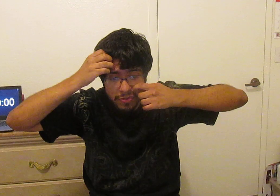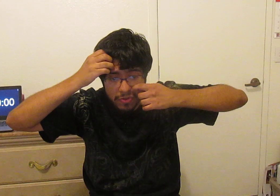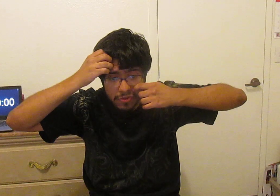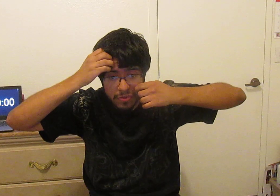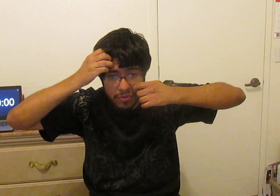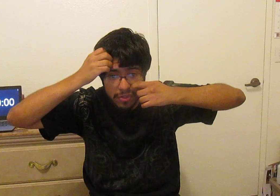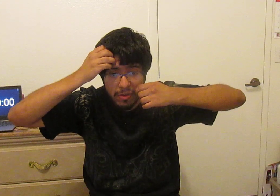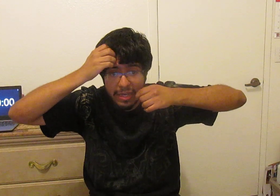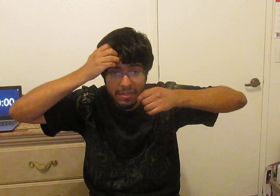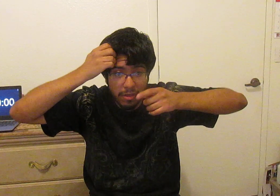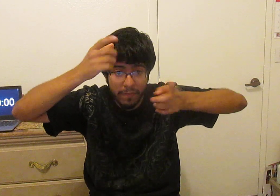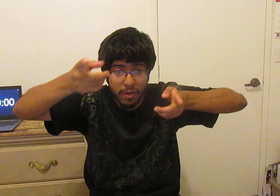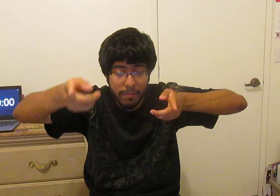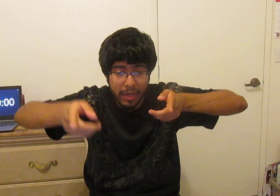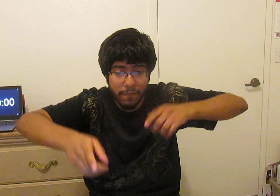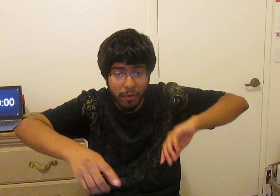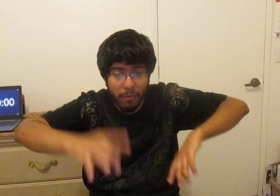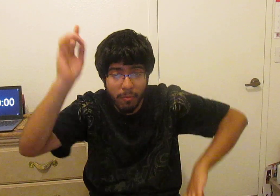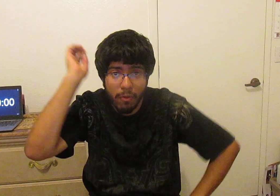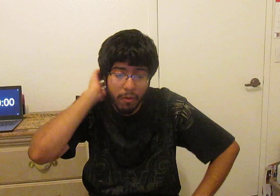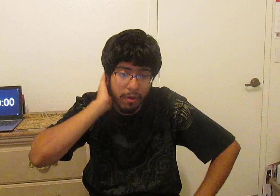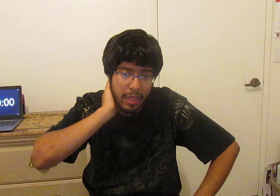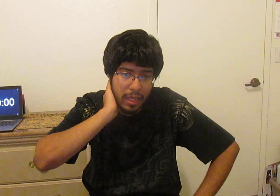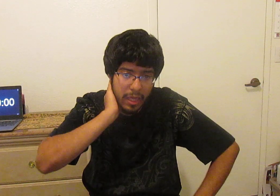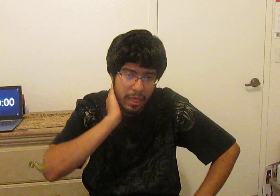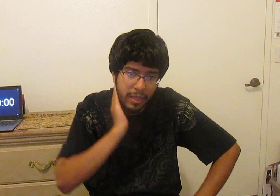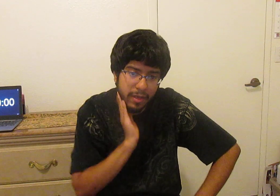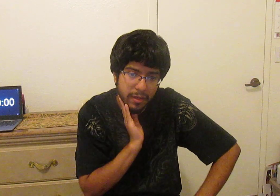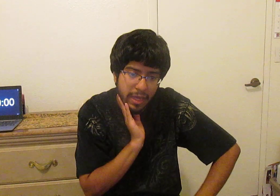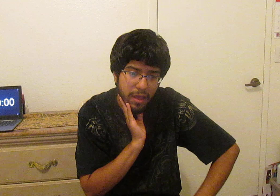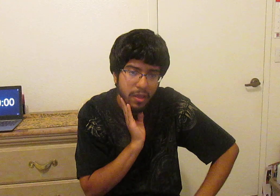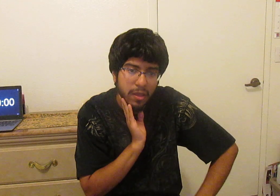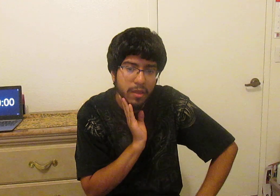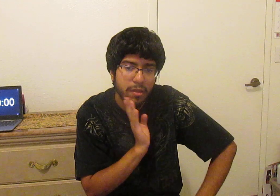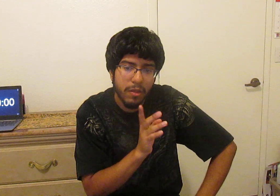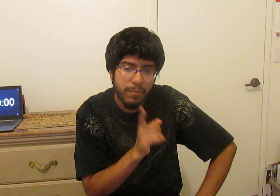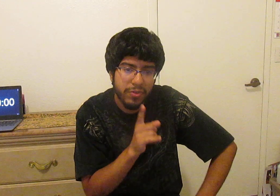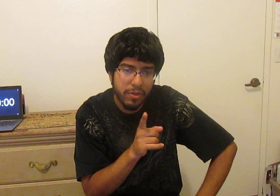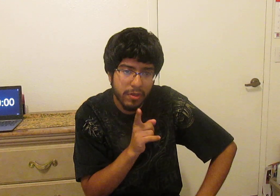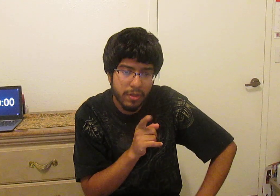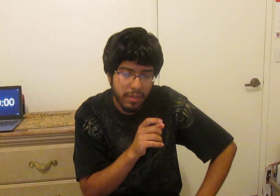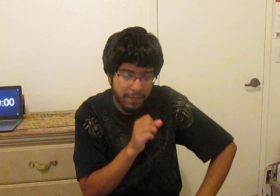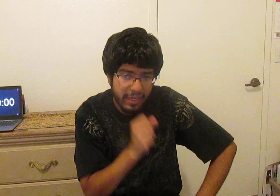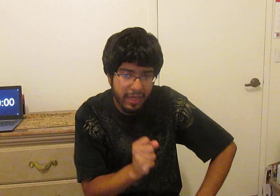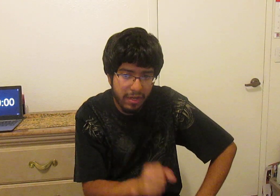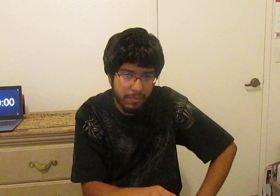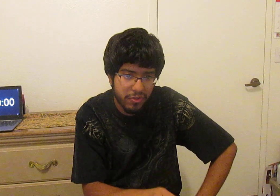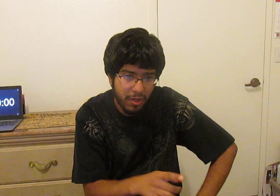I'll see you guys later if you come back for more and yeah I'll be sure to if I can I'll be sure to